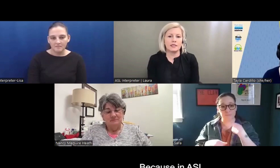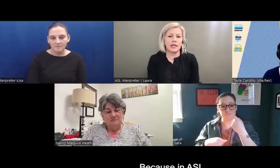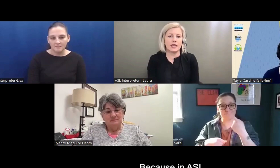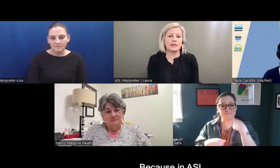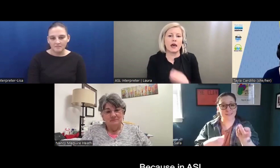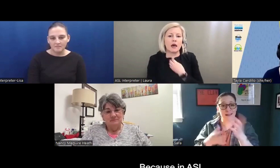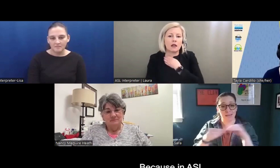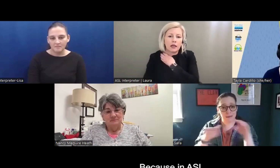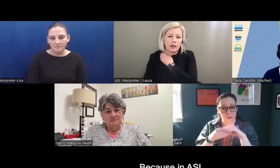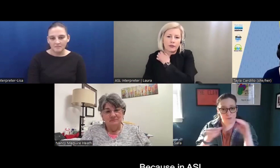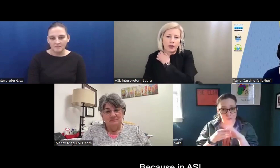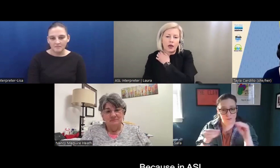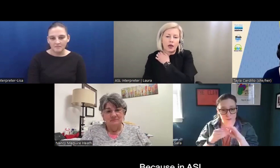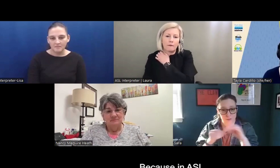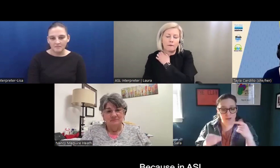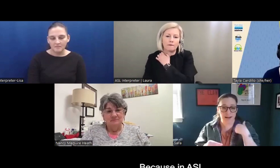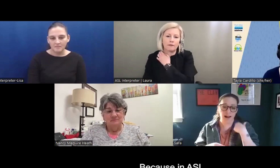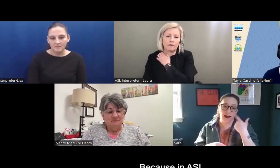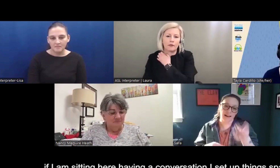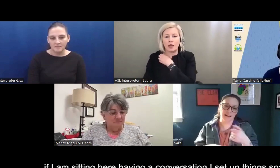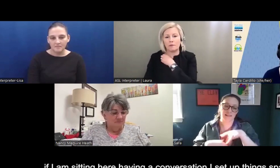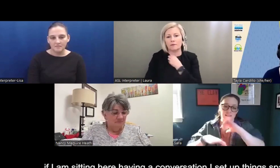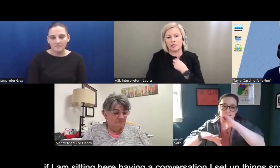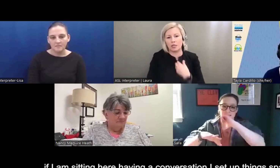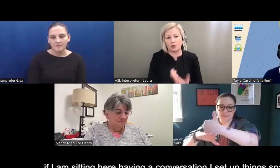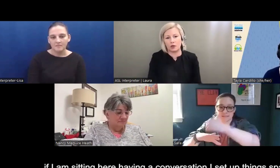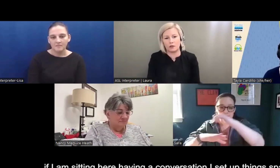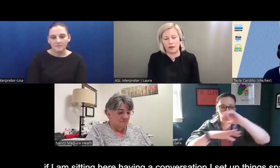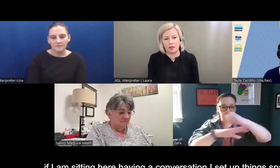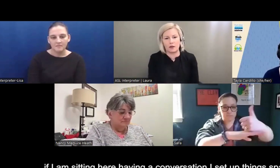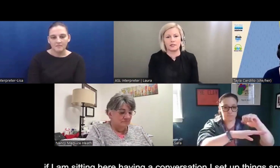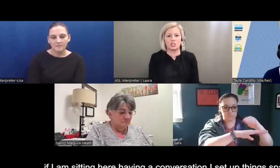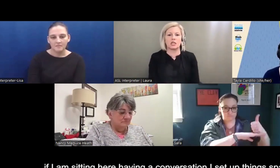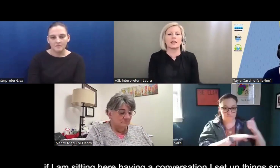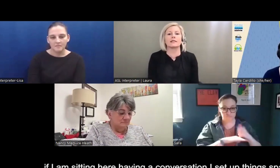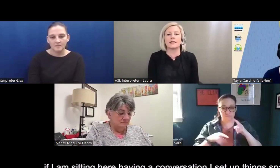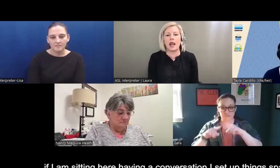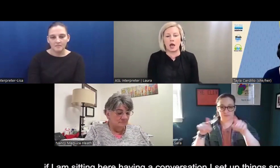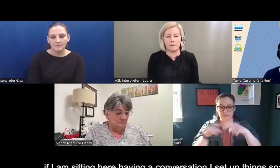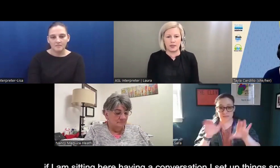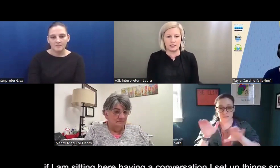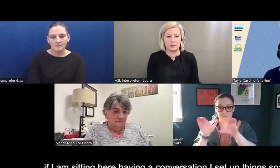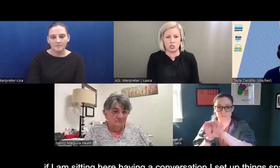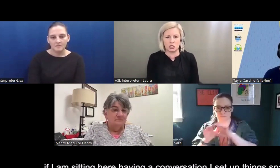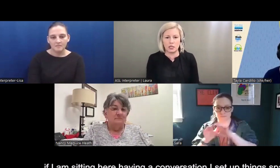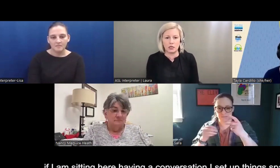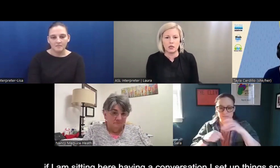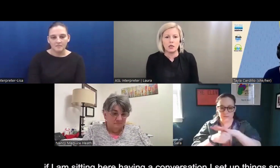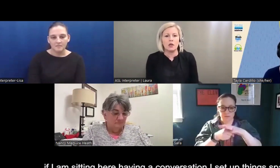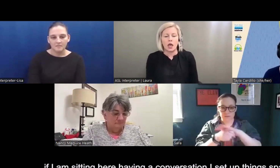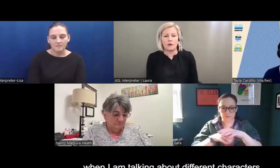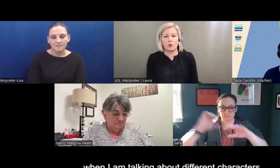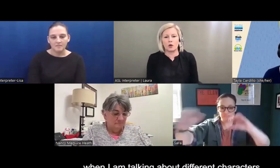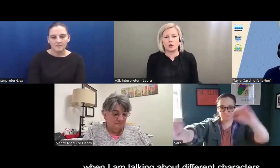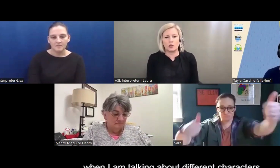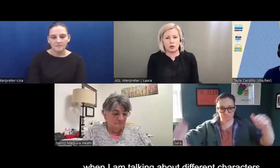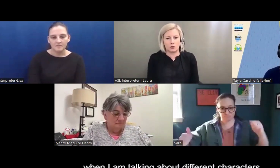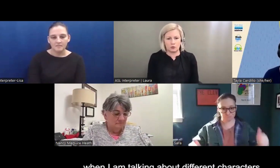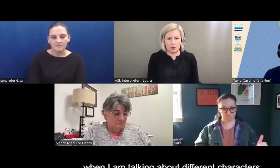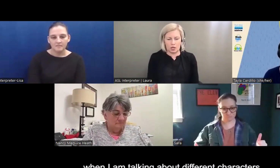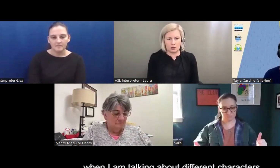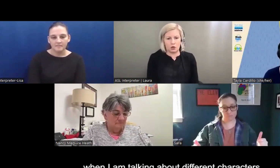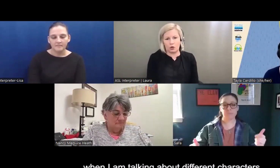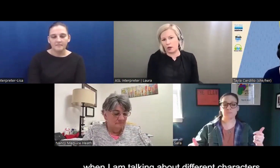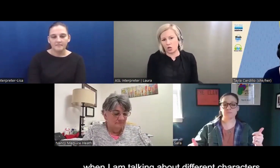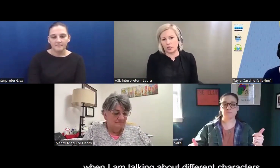Because in ASL, if, um, I'm sitting here having a conversation, I set up things spatially for, you